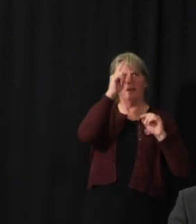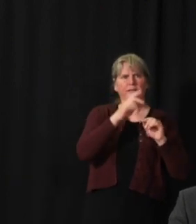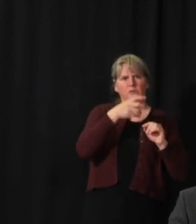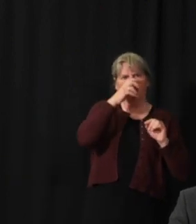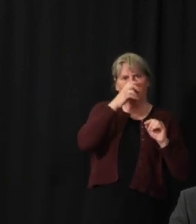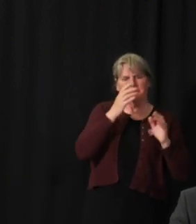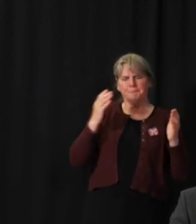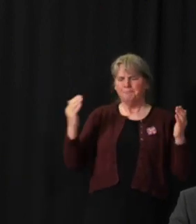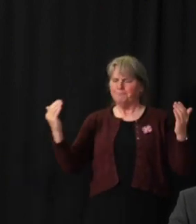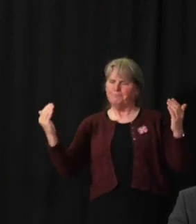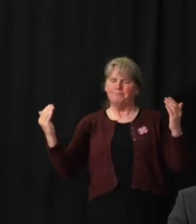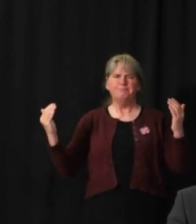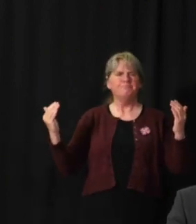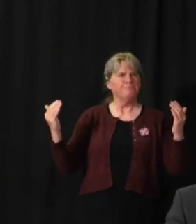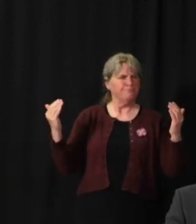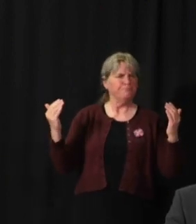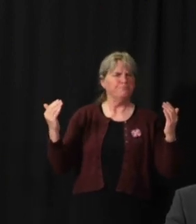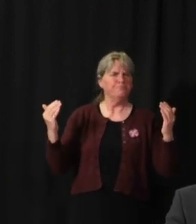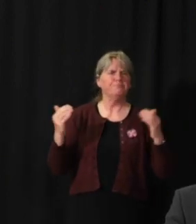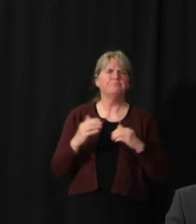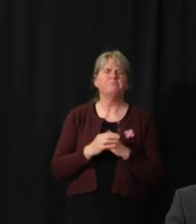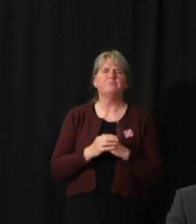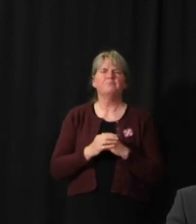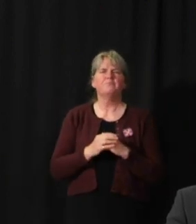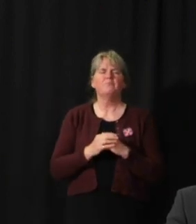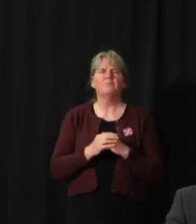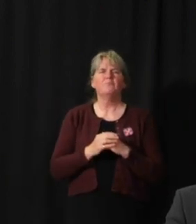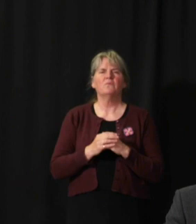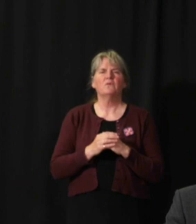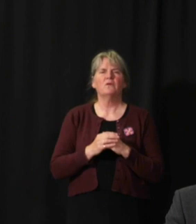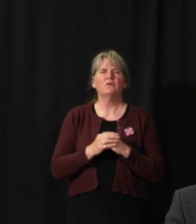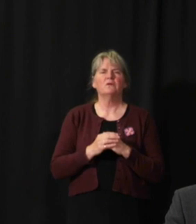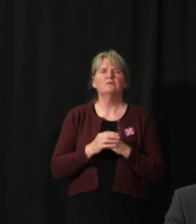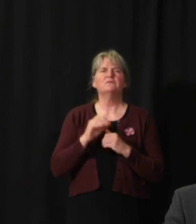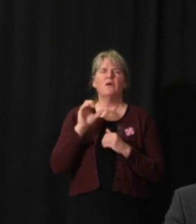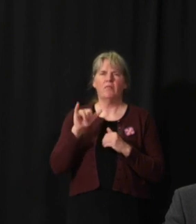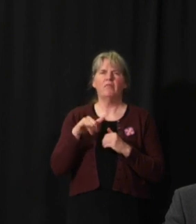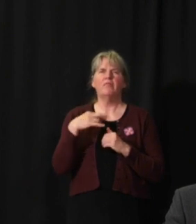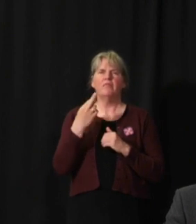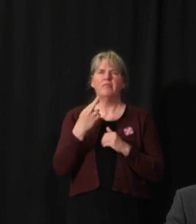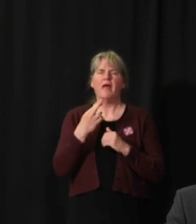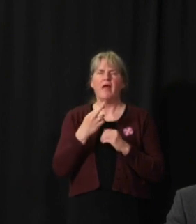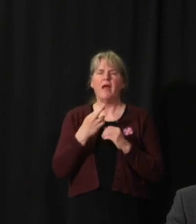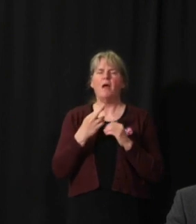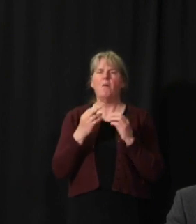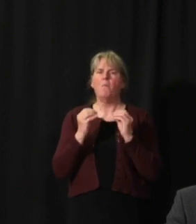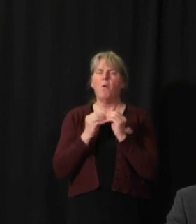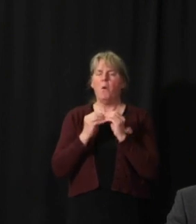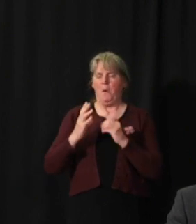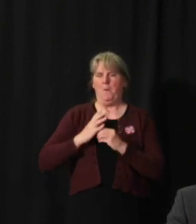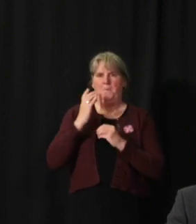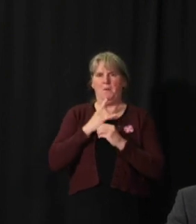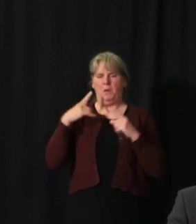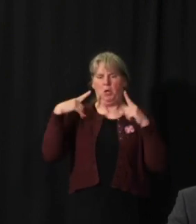So that really comes to the role of the more sophisticated models.